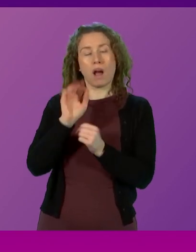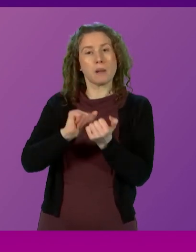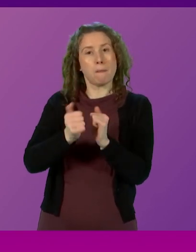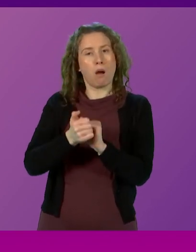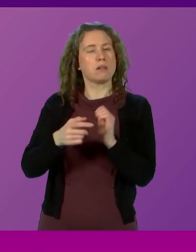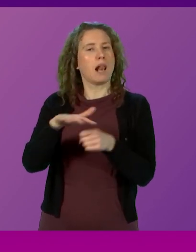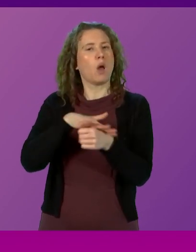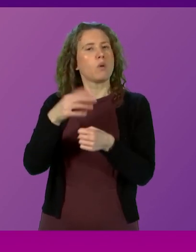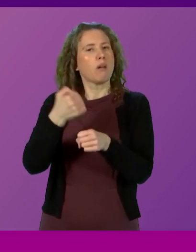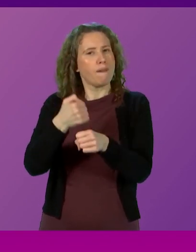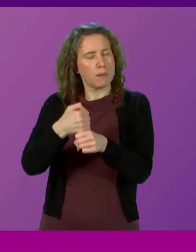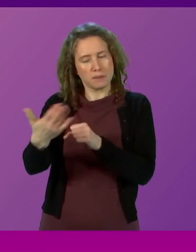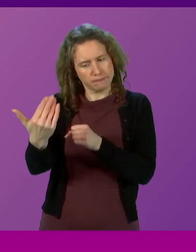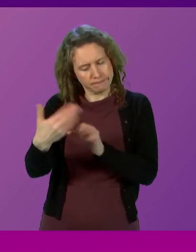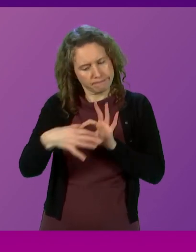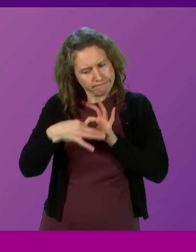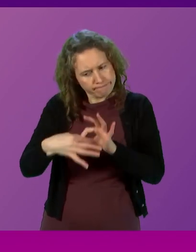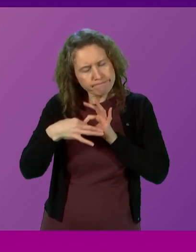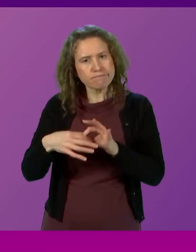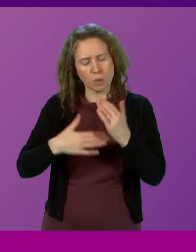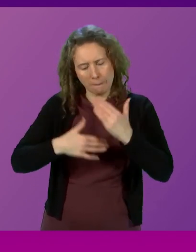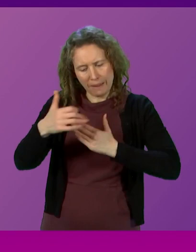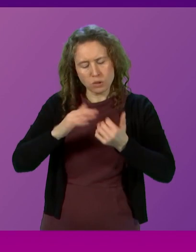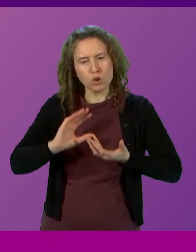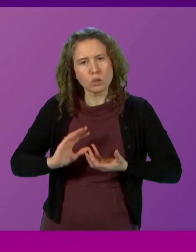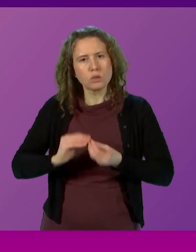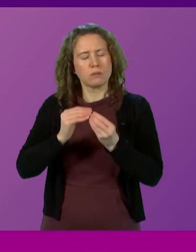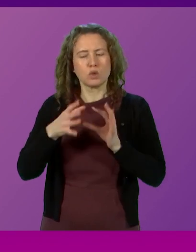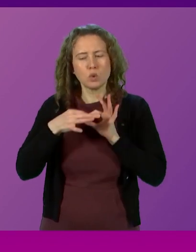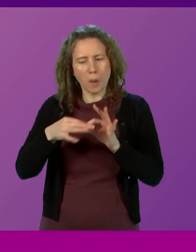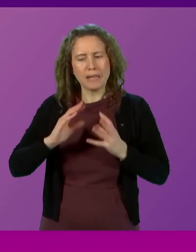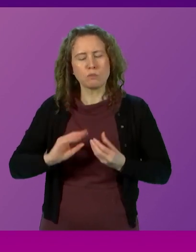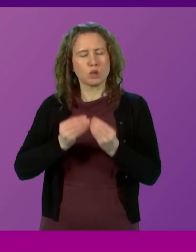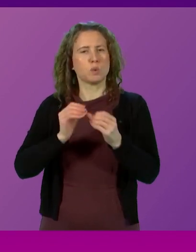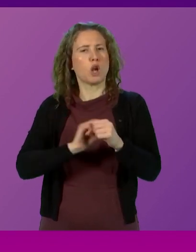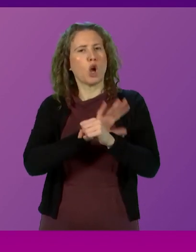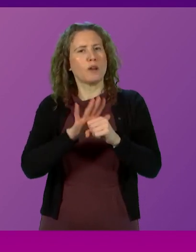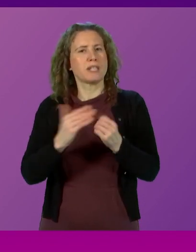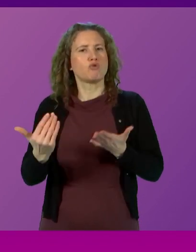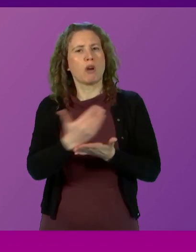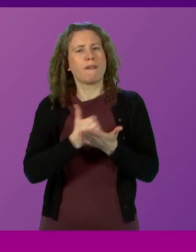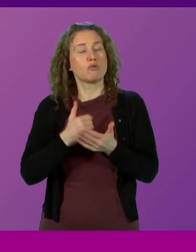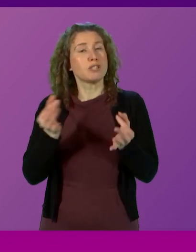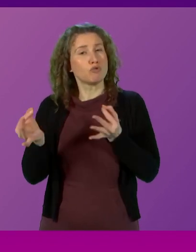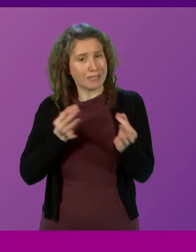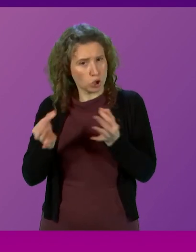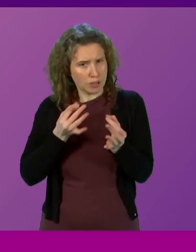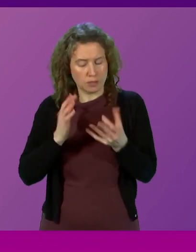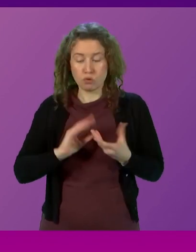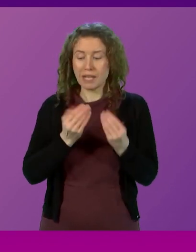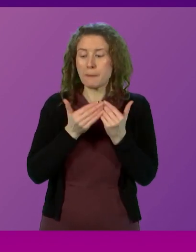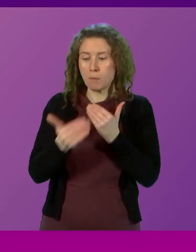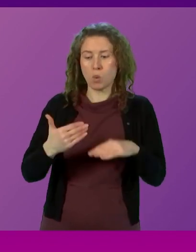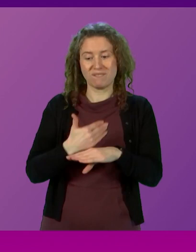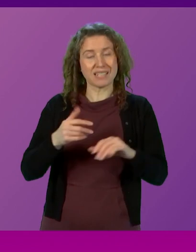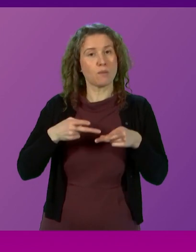local Government to work with us in building on our jointly produced Covid recovery strategy to create a more effective way of working together,